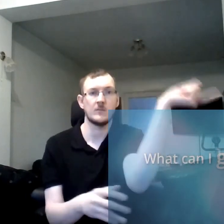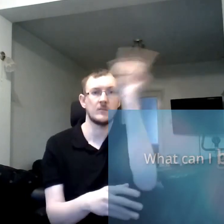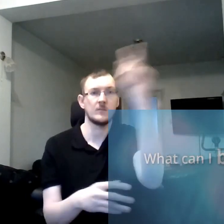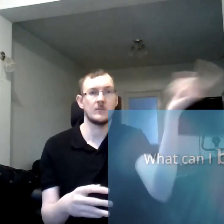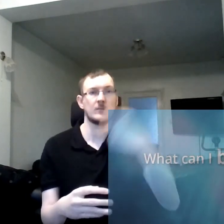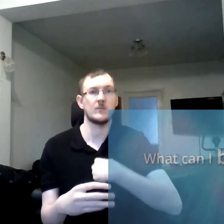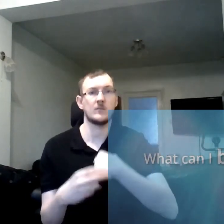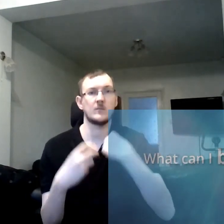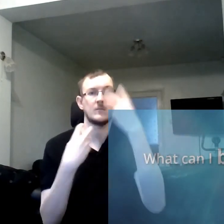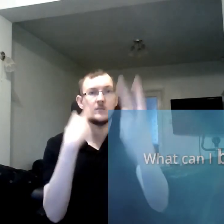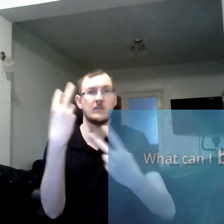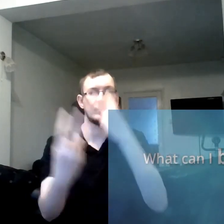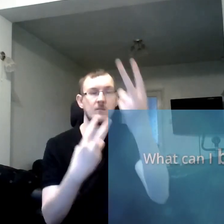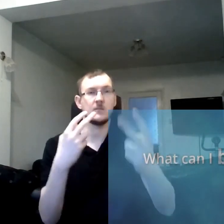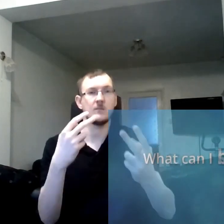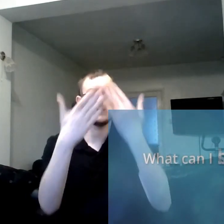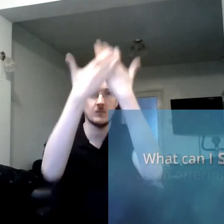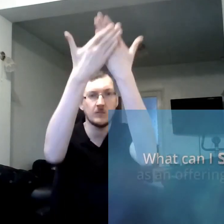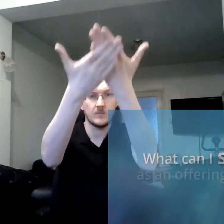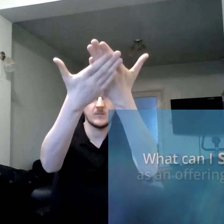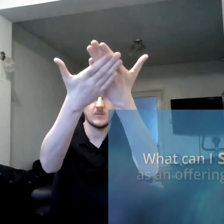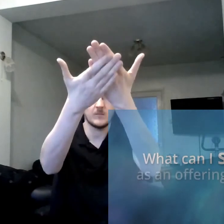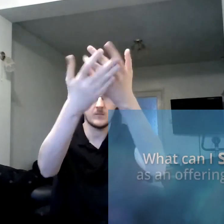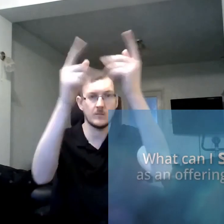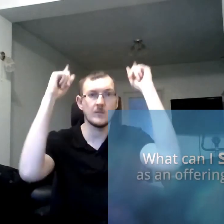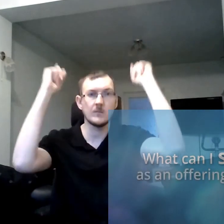what can i sing as an offering lord